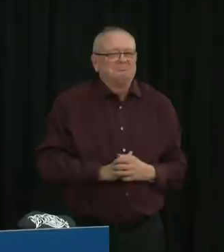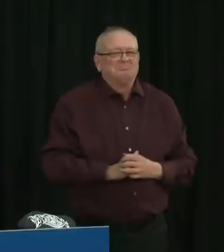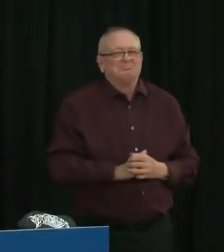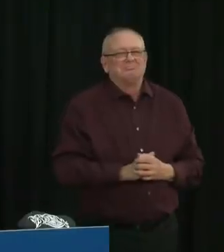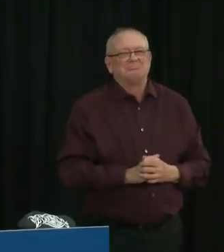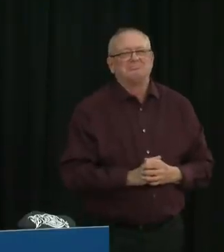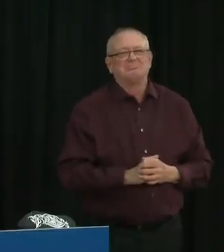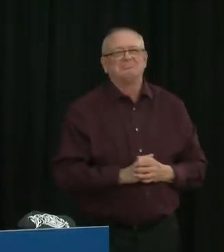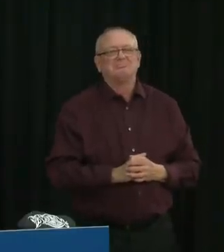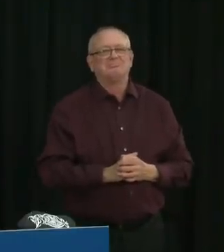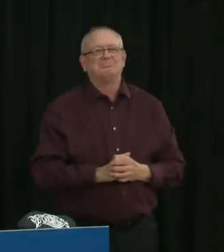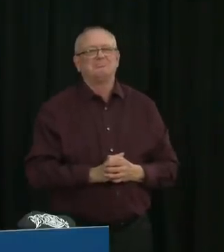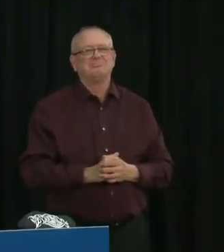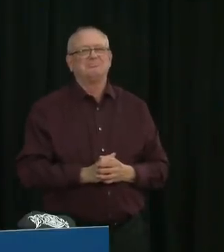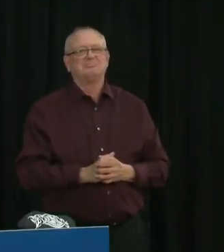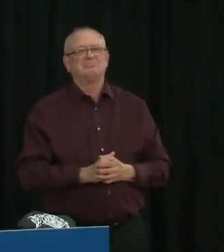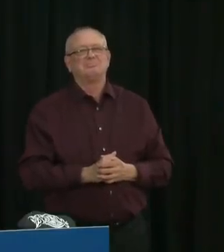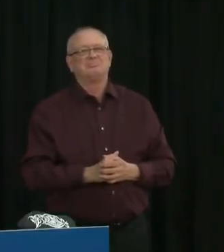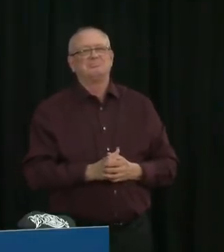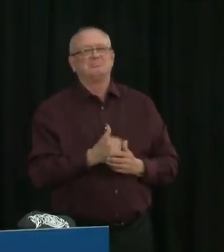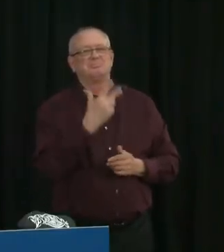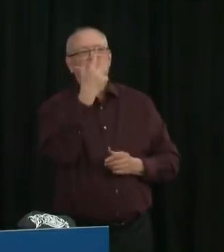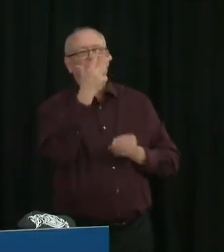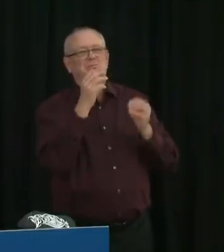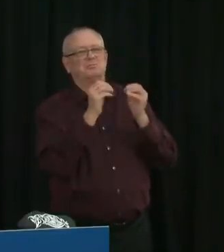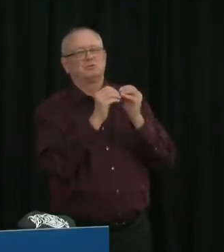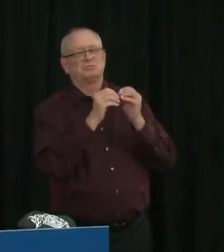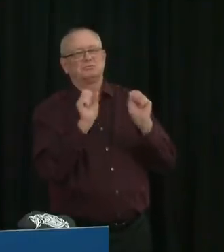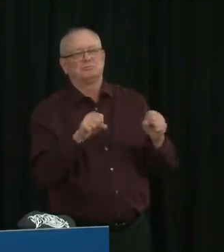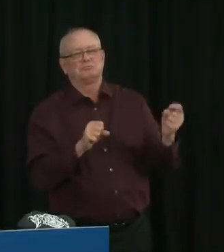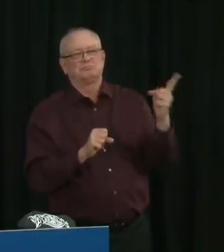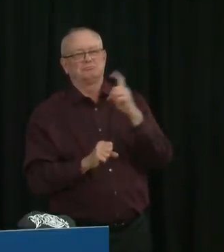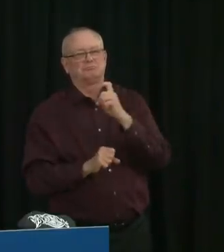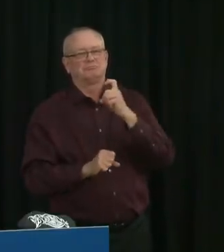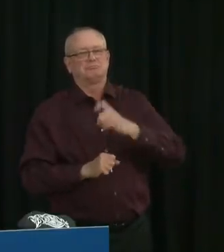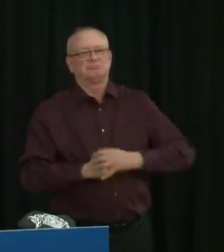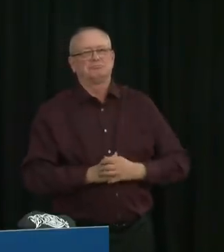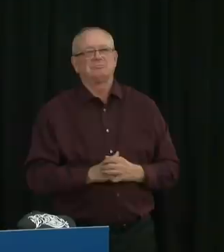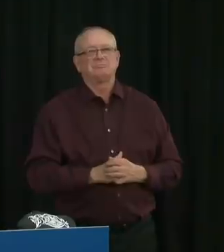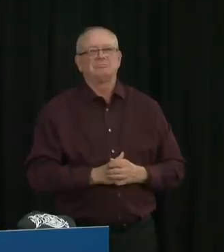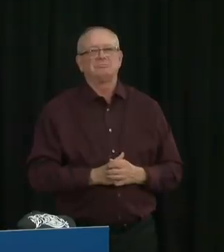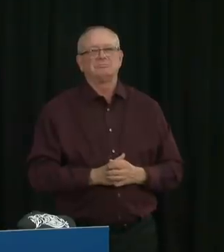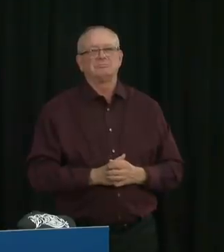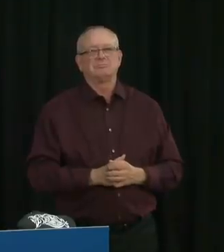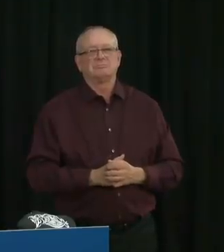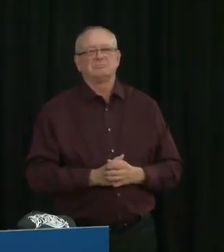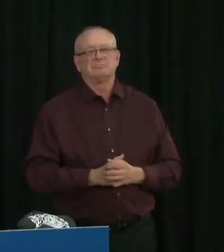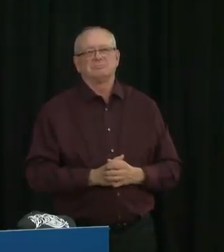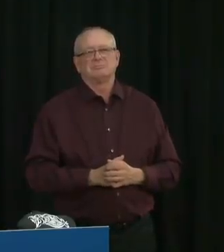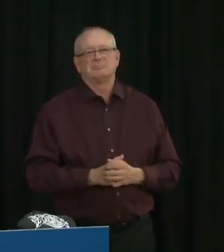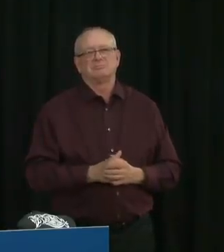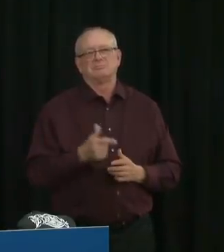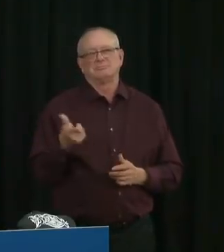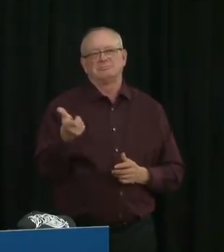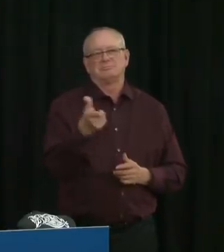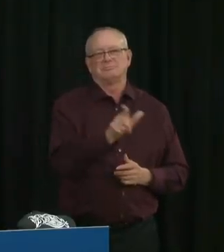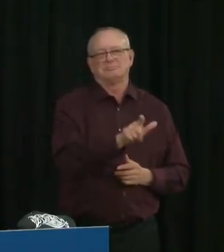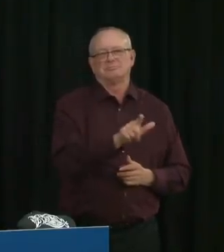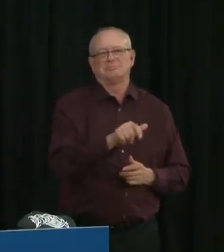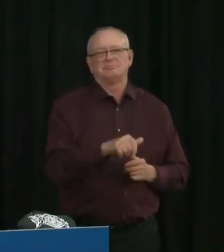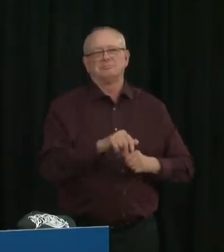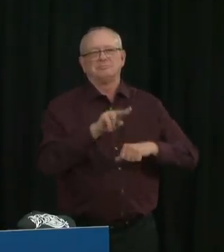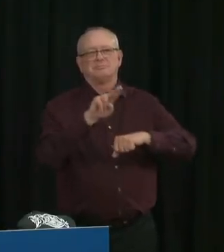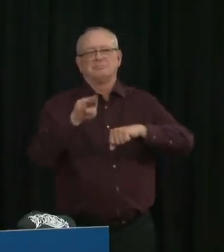All right, we've got time for three more. Operator, could you put through the next caller, please? Tyler Dawson with the National Post.